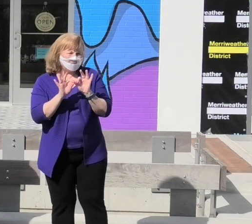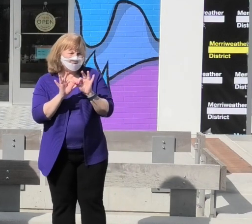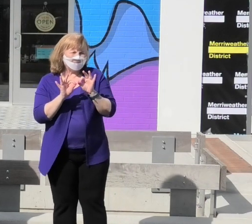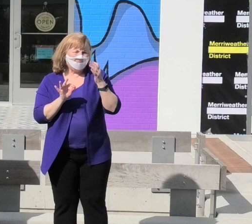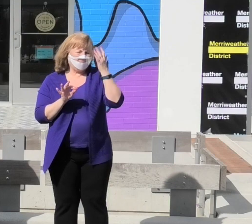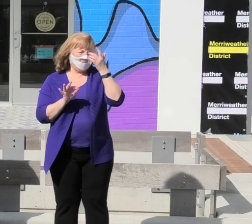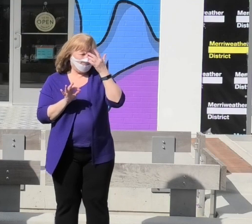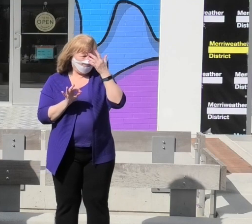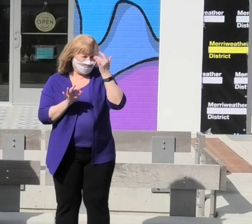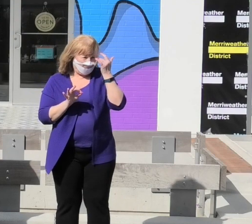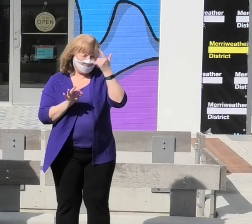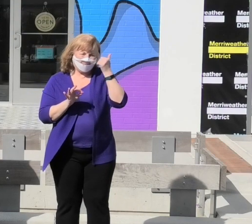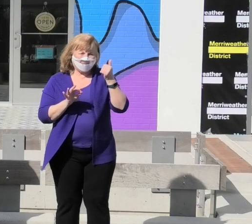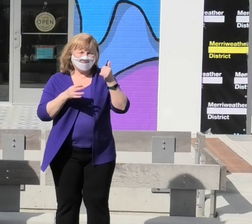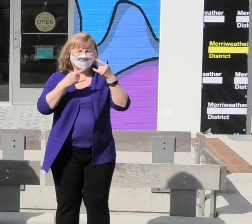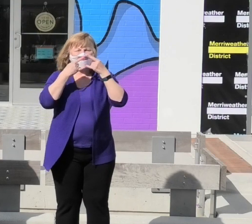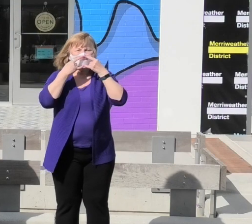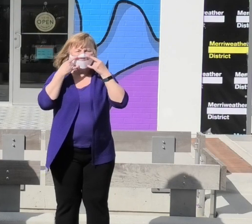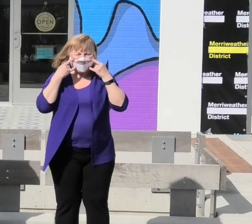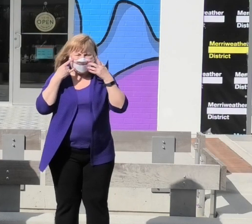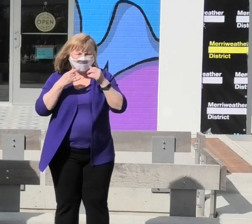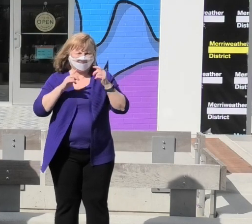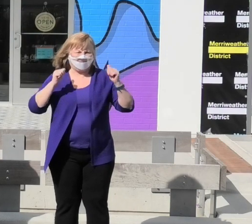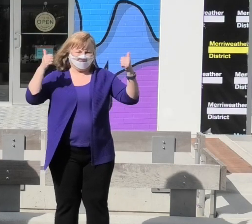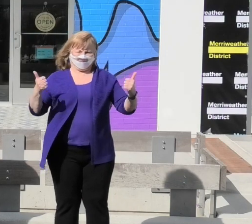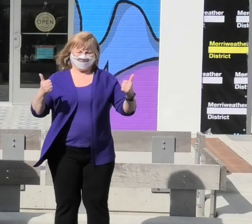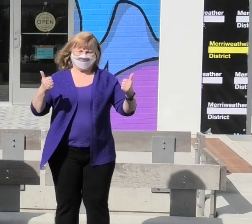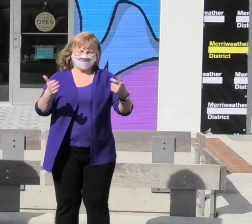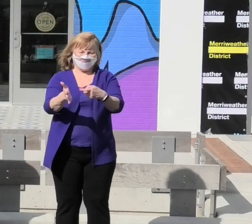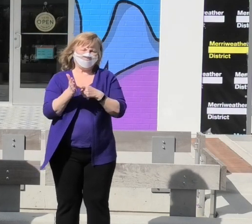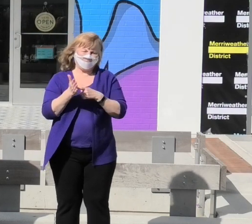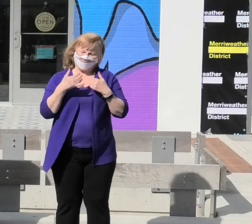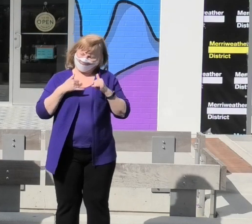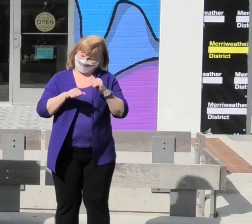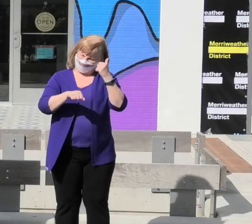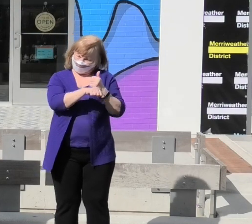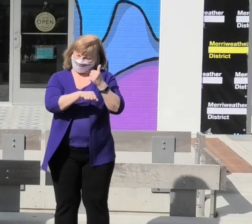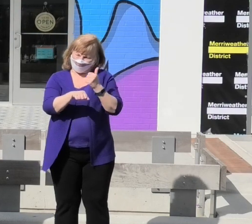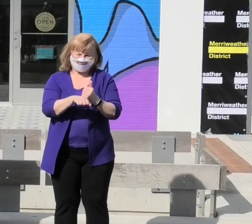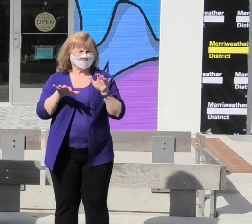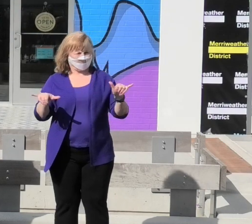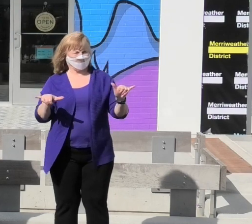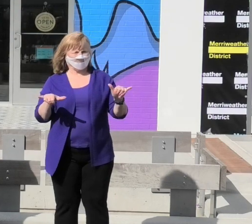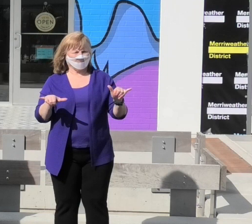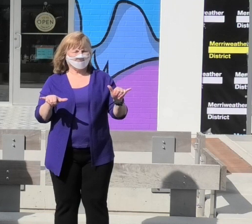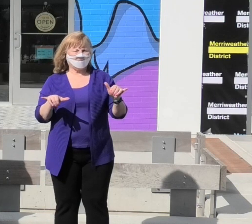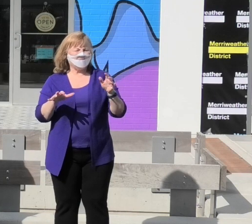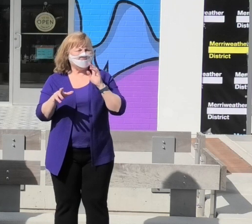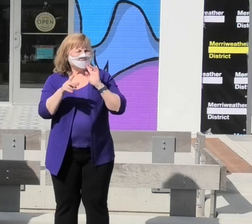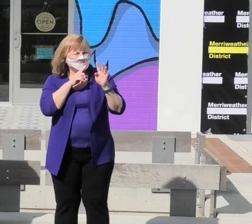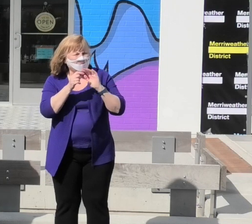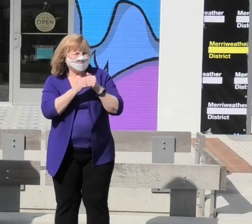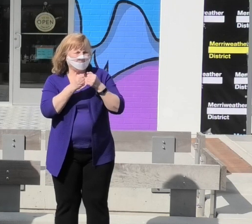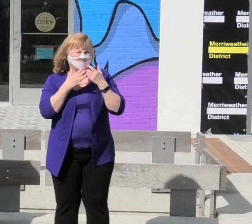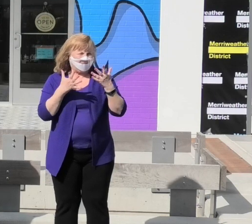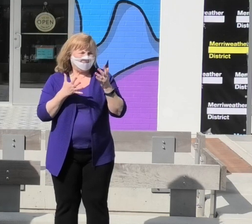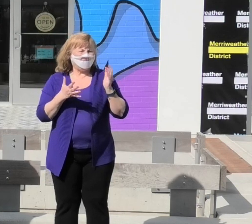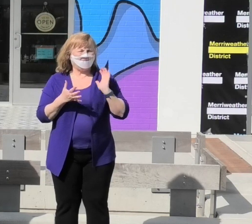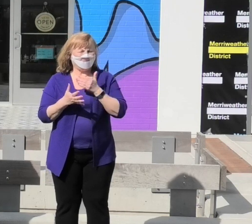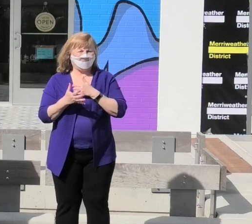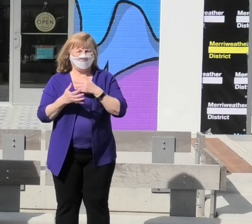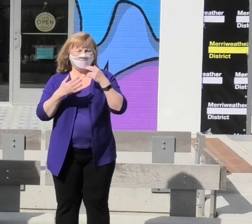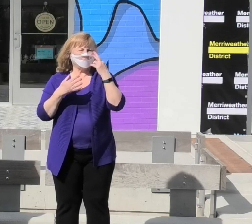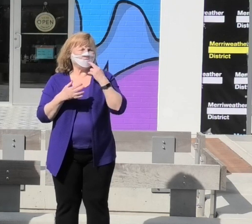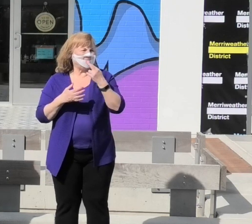because the mask and the physical distancing requirements are still in place and talking with many of our